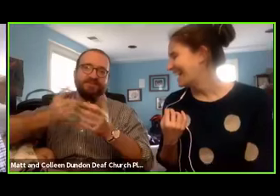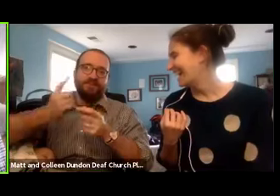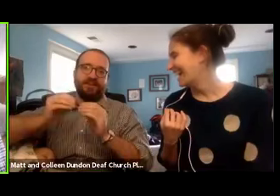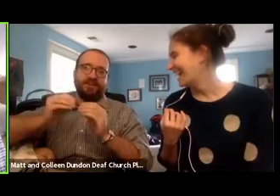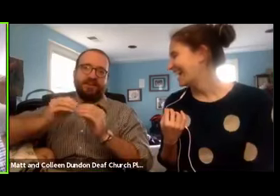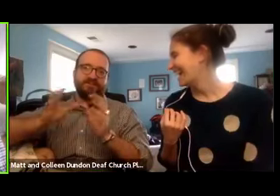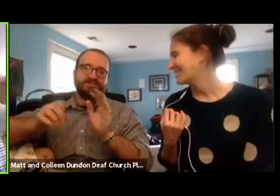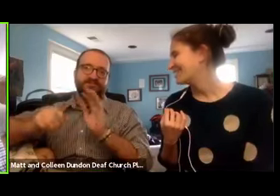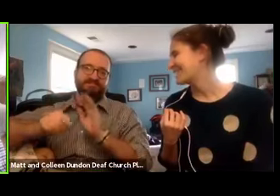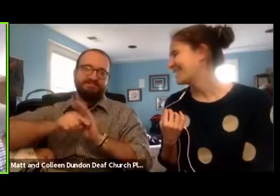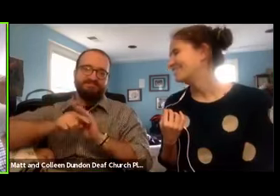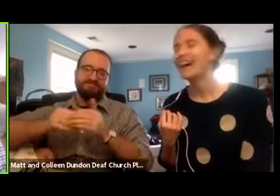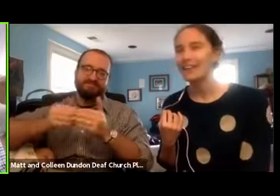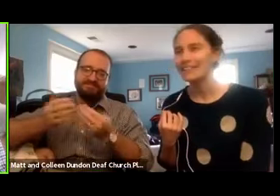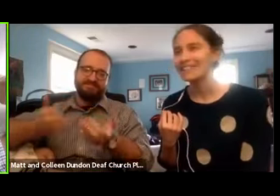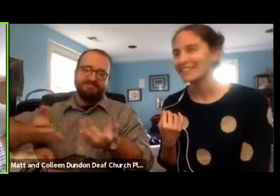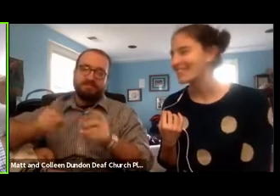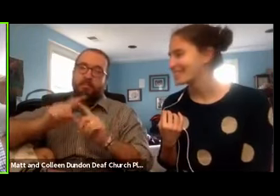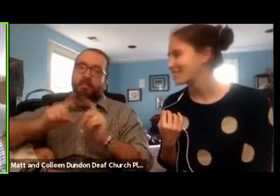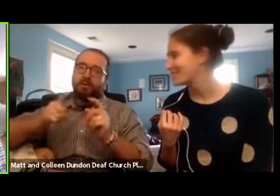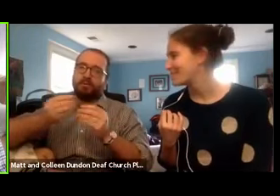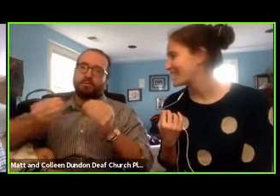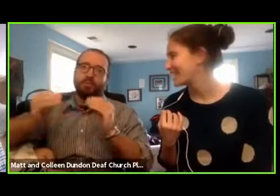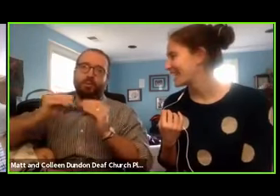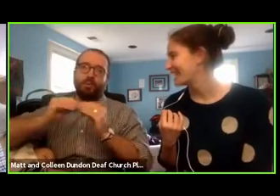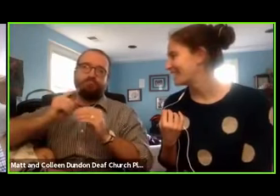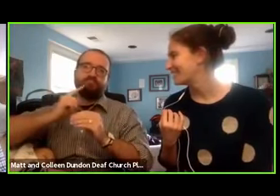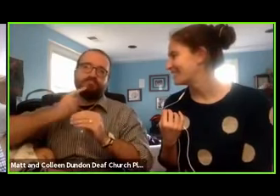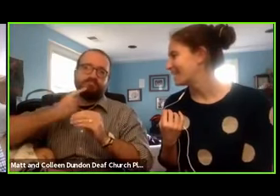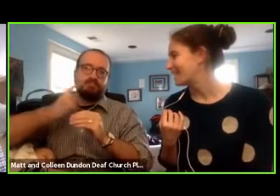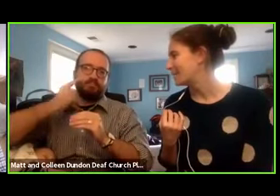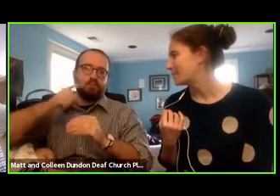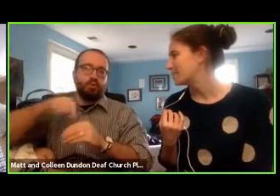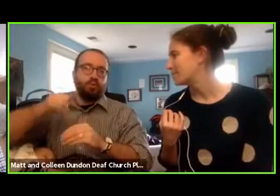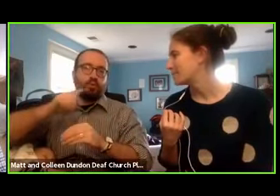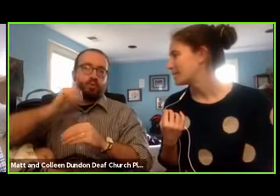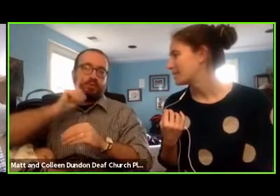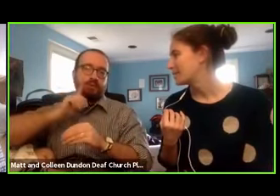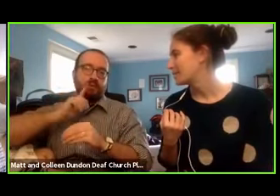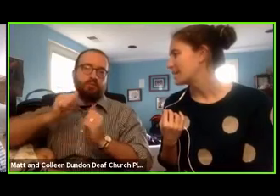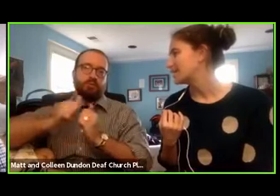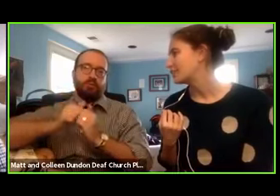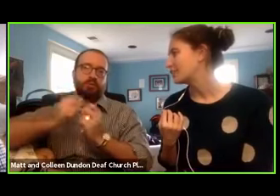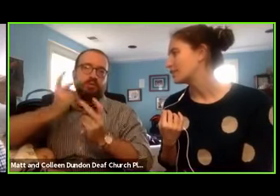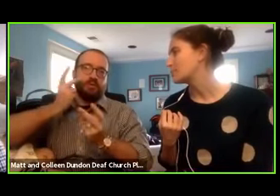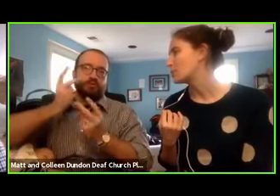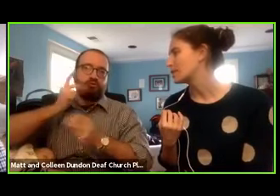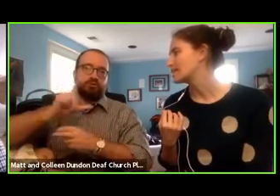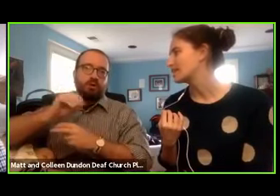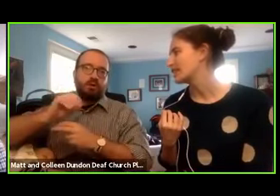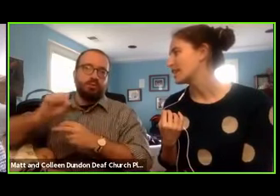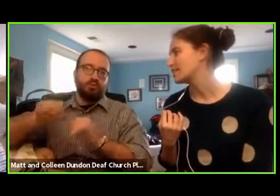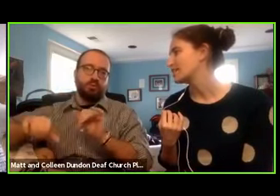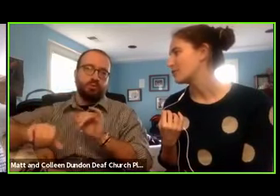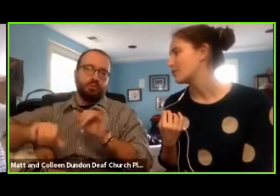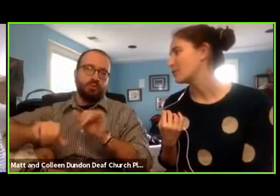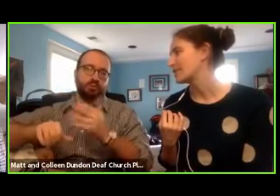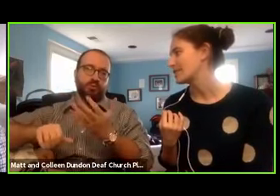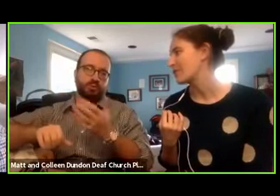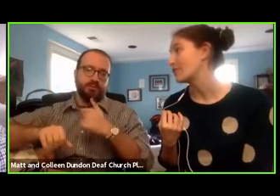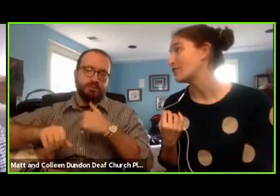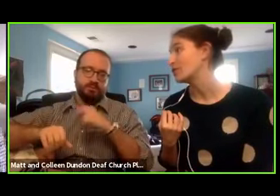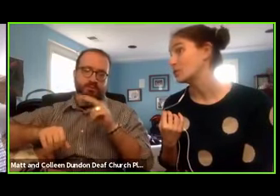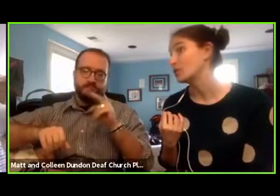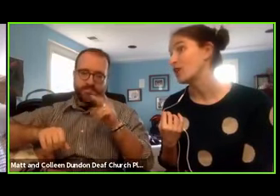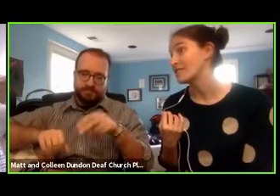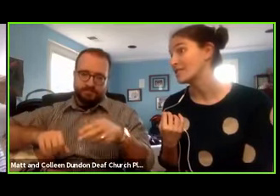um, so obviously that's one big negative, um, but definitely more serious for